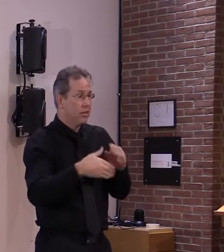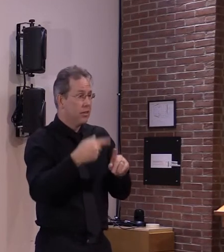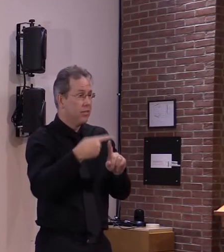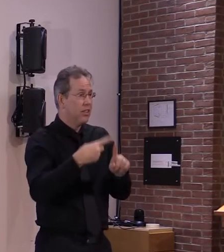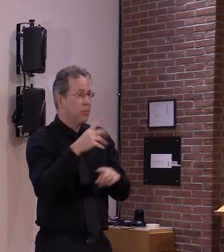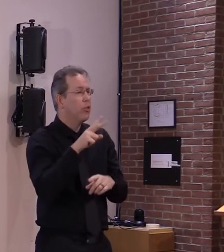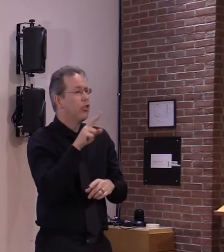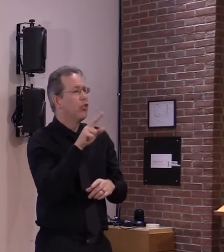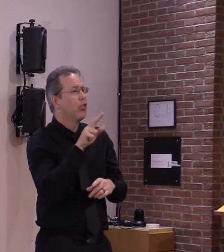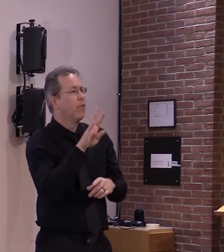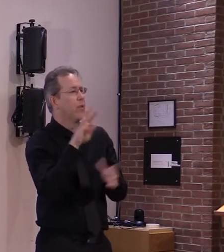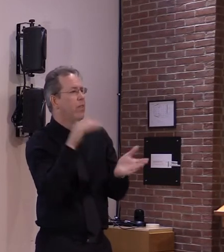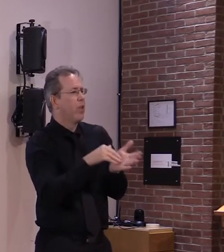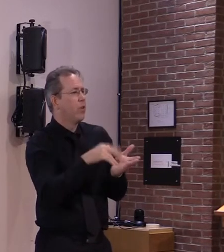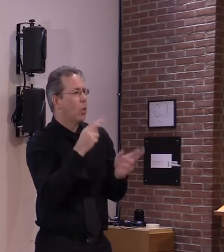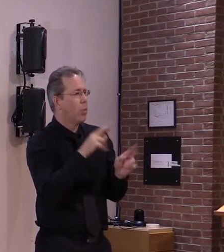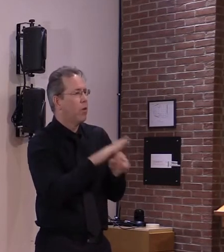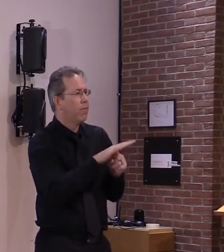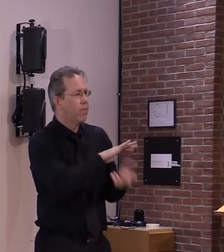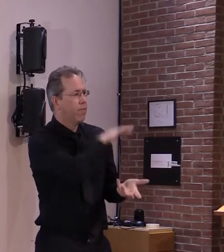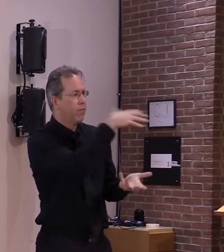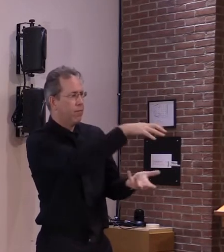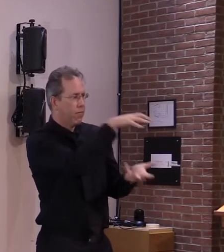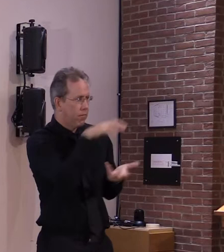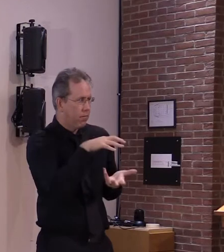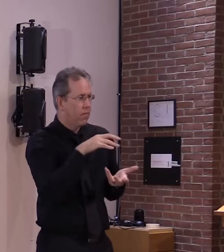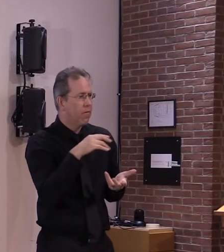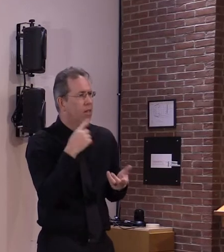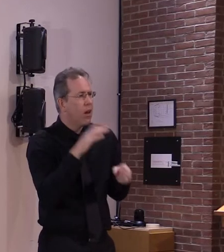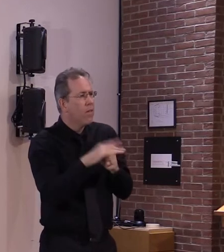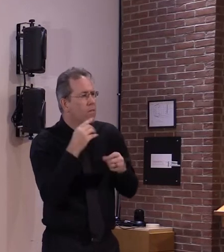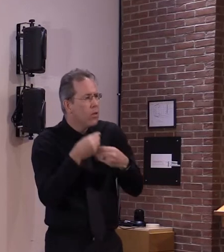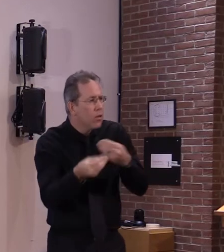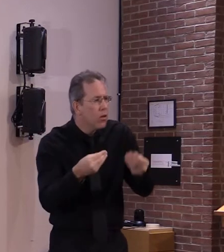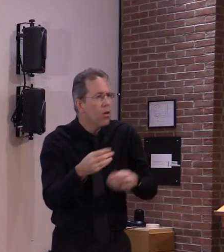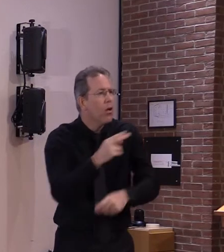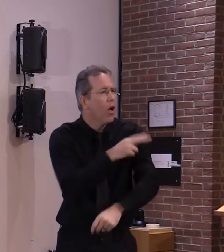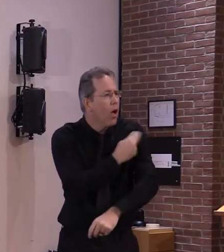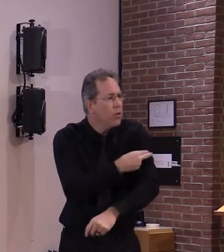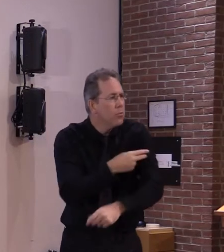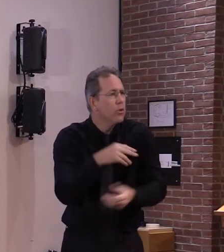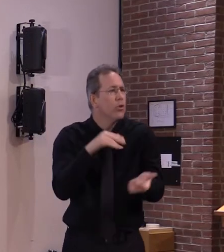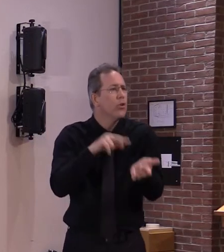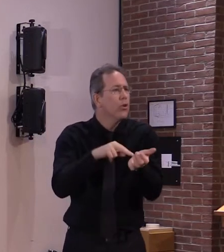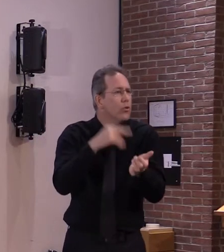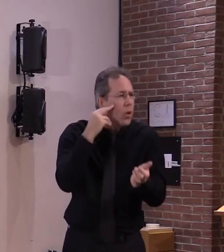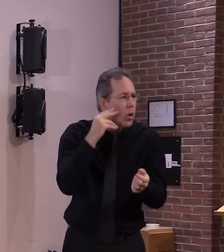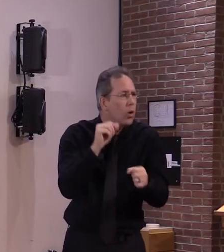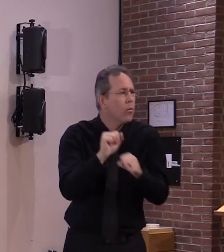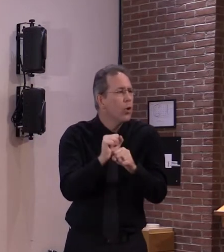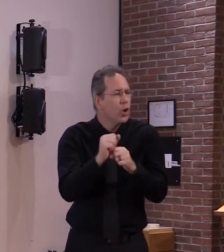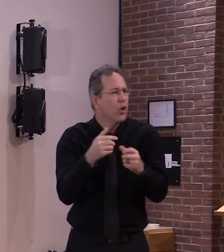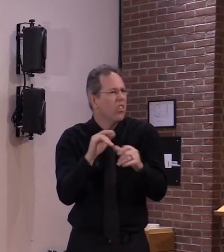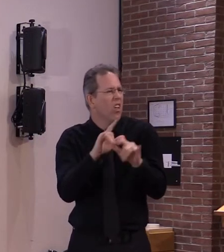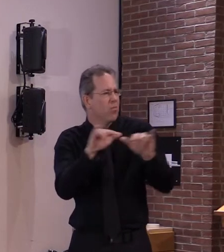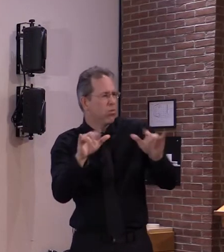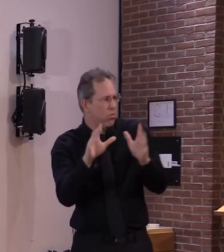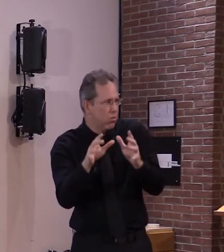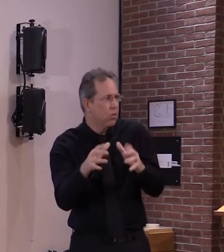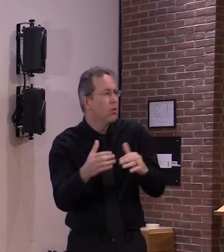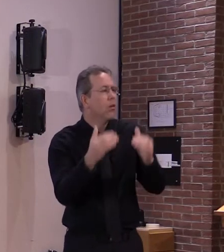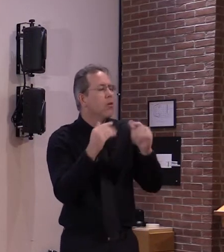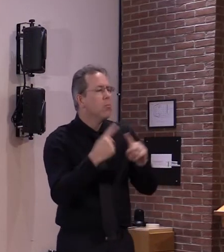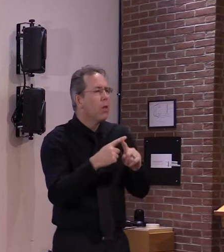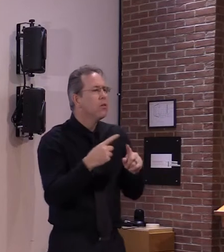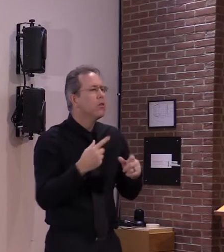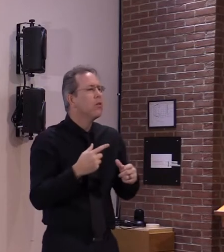in health care and those living in a skilled nursing facility however if you begin to add